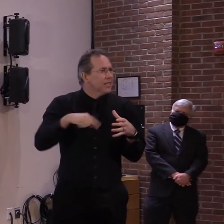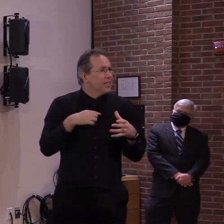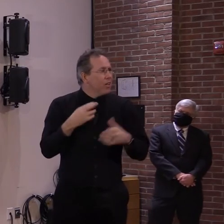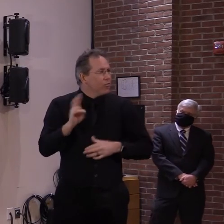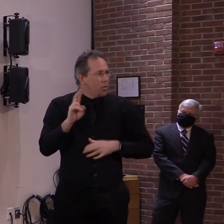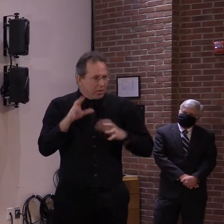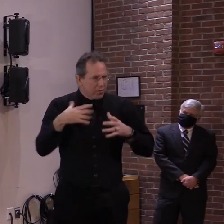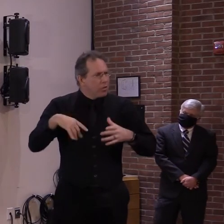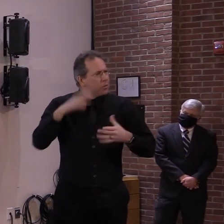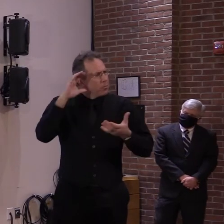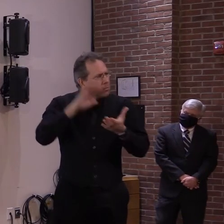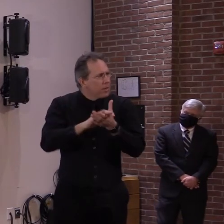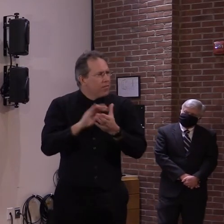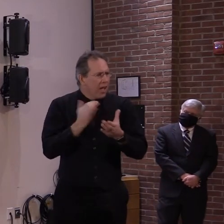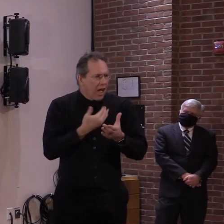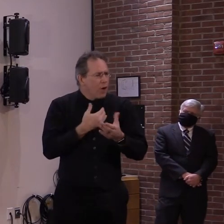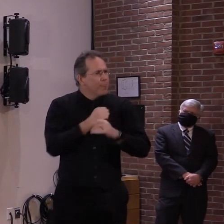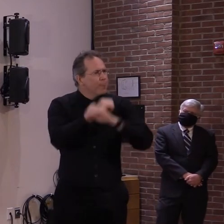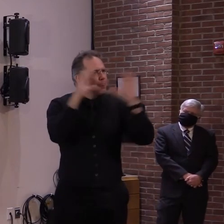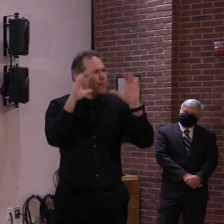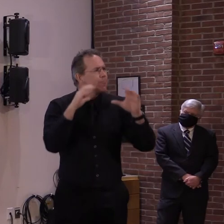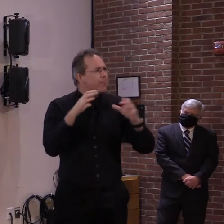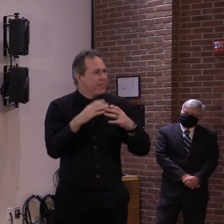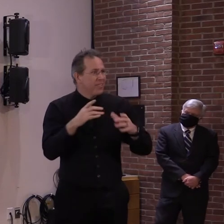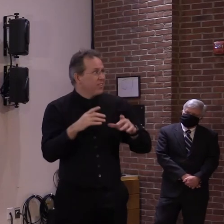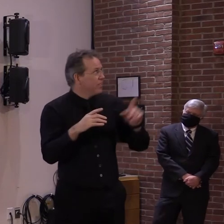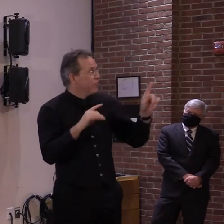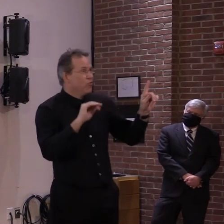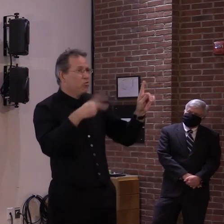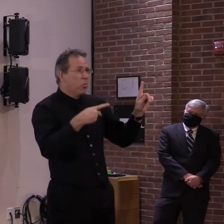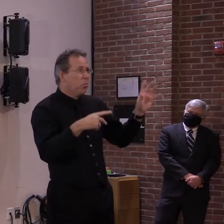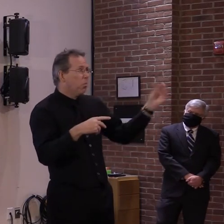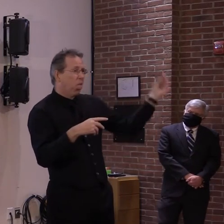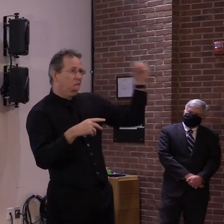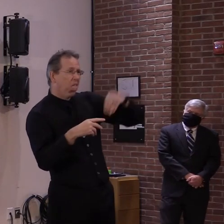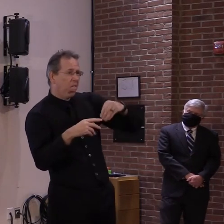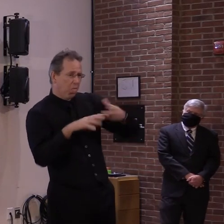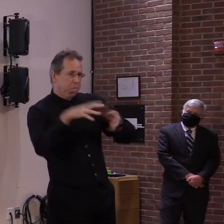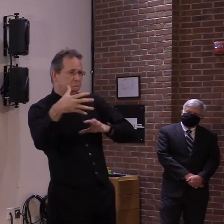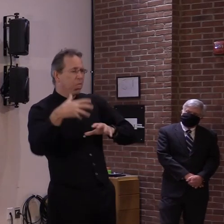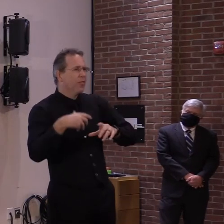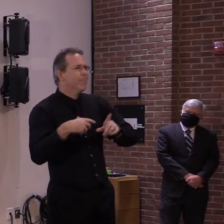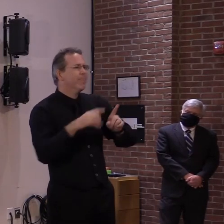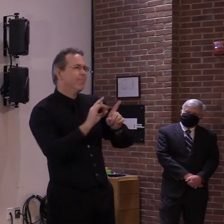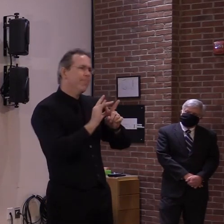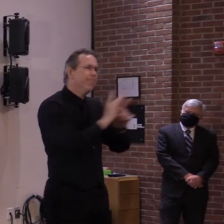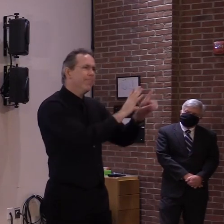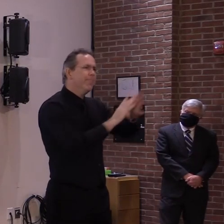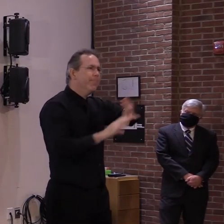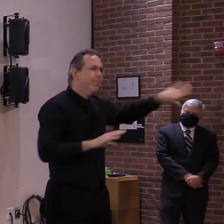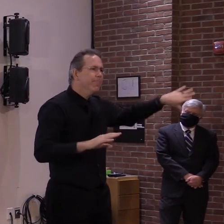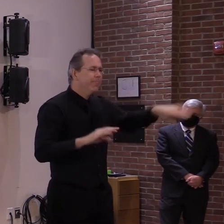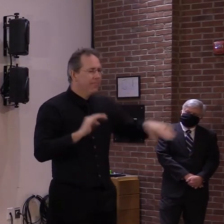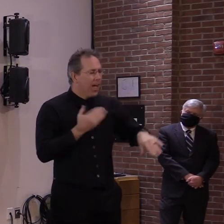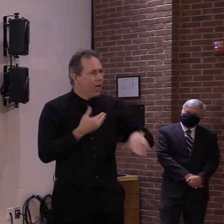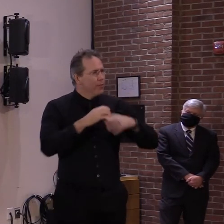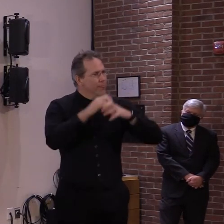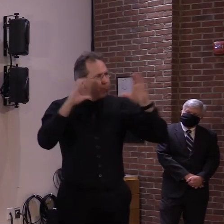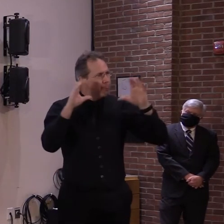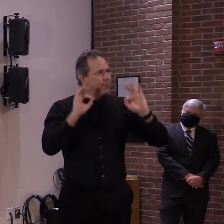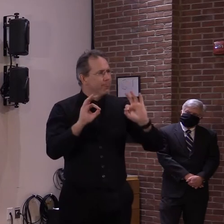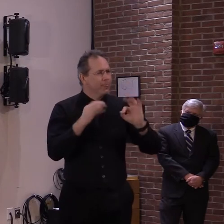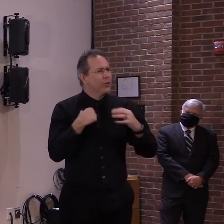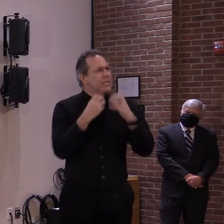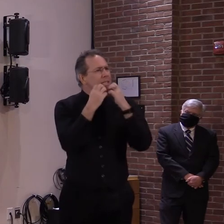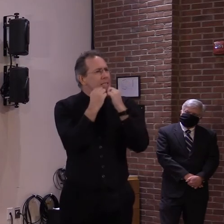party of, uh, of Trump. Um, whether they're, um, if they're going to continue with, uh, some